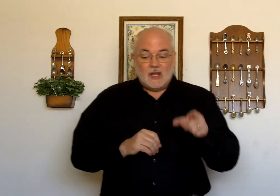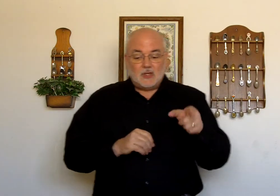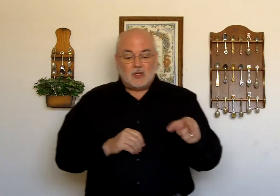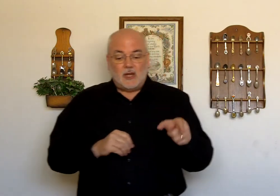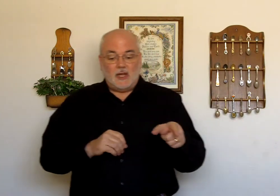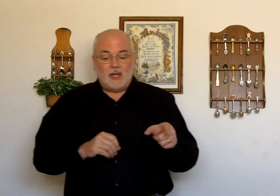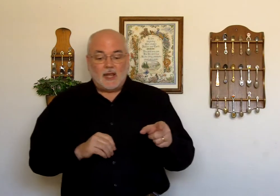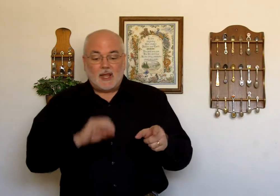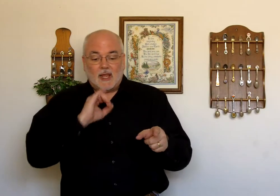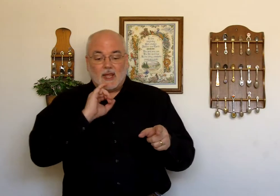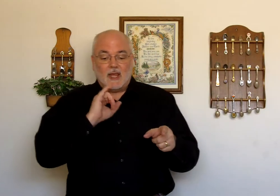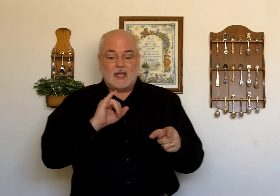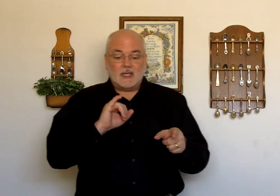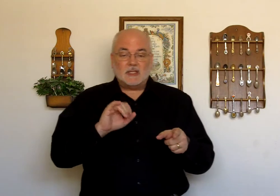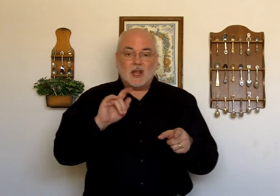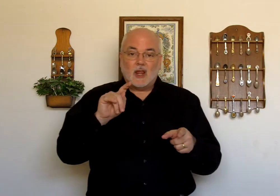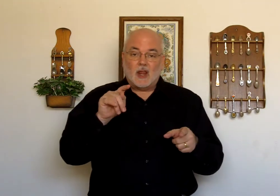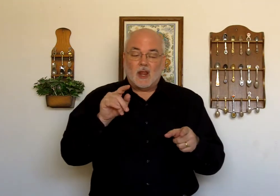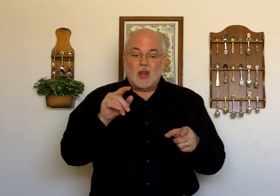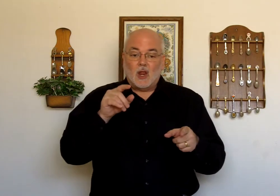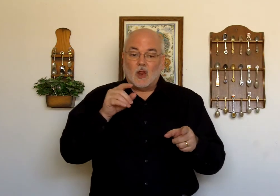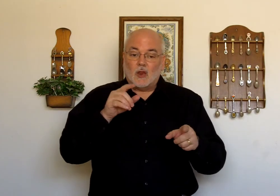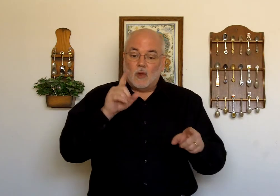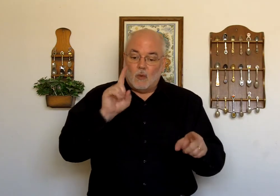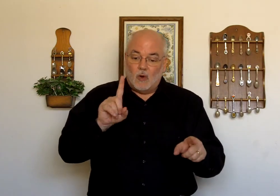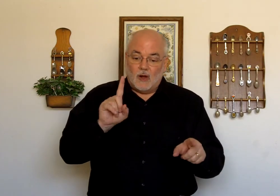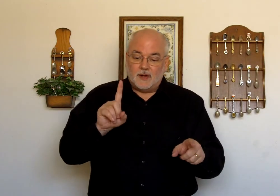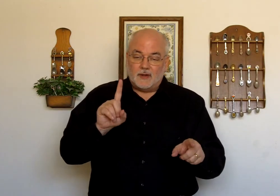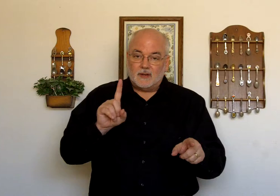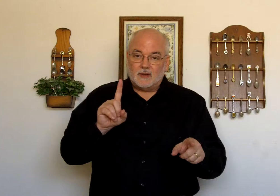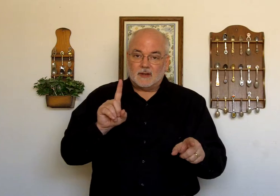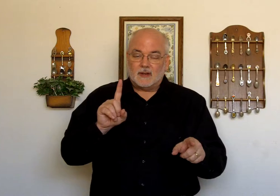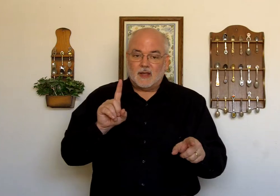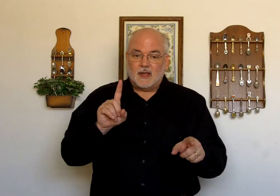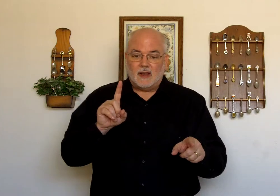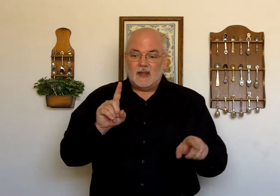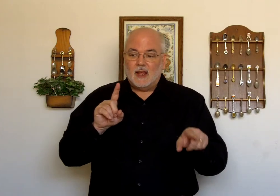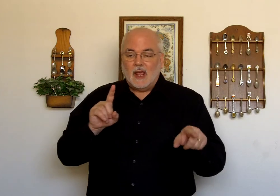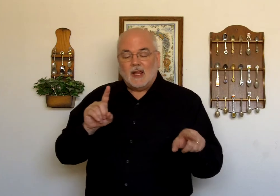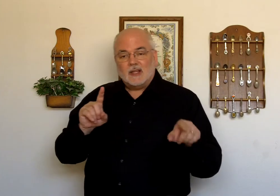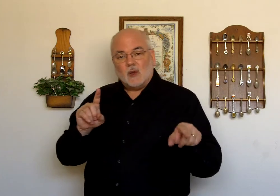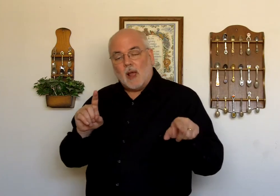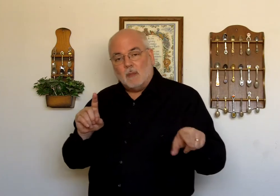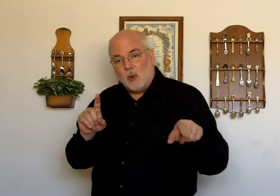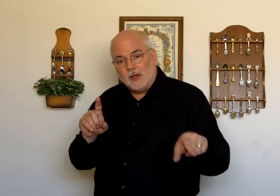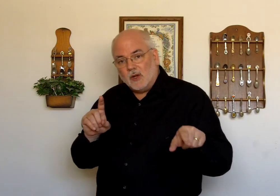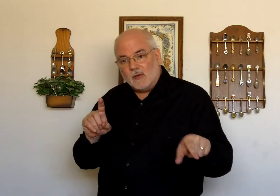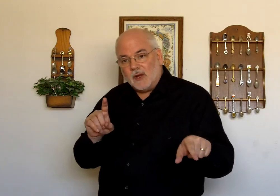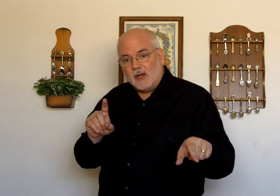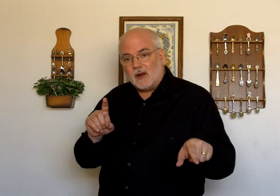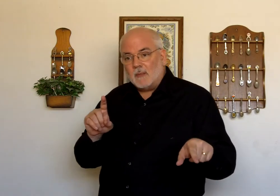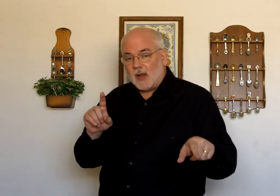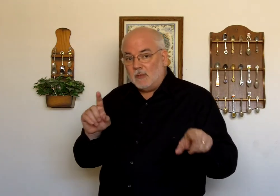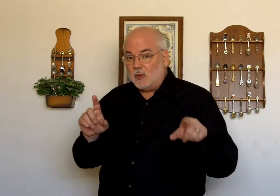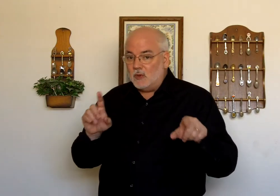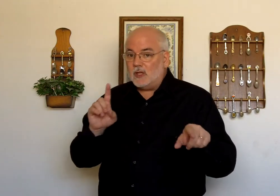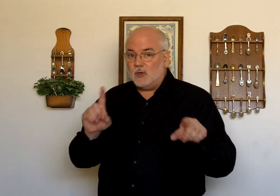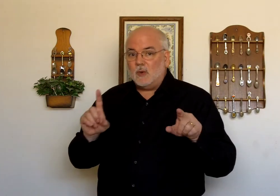She is the one. Okay? So I'm pointing over here. I'm using two